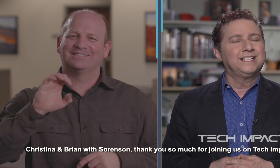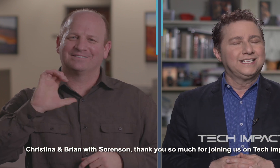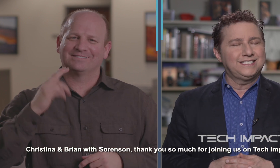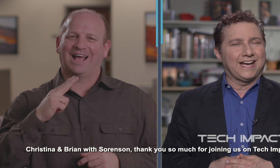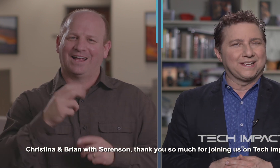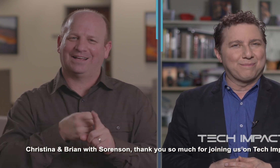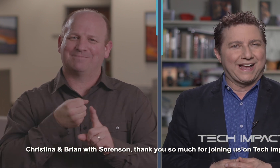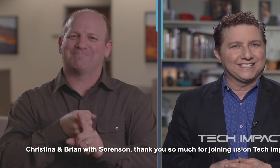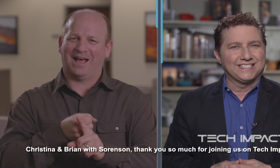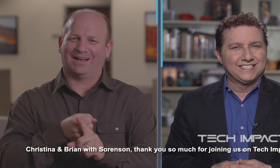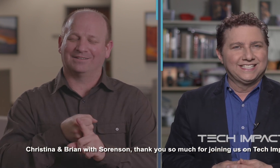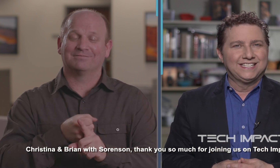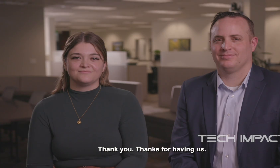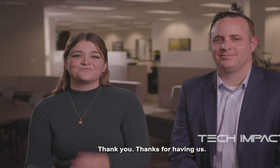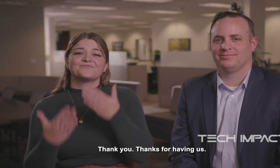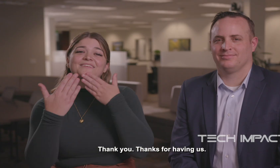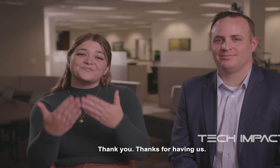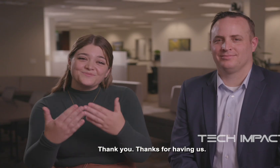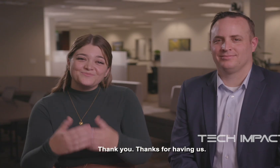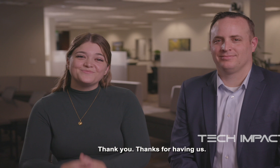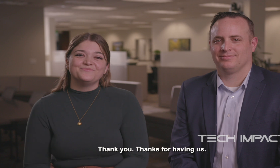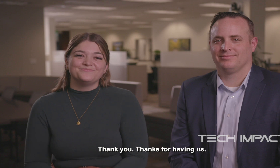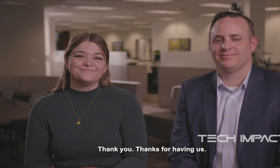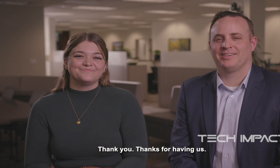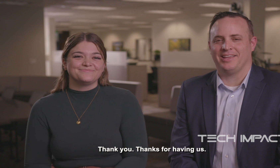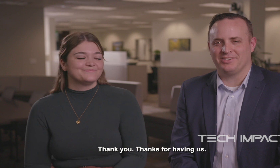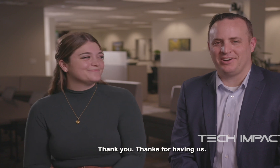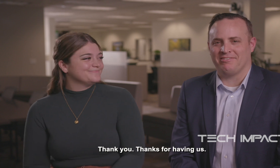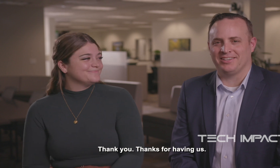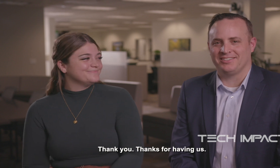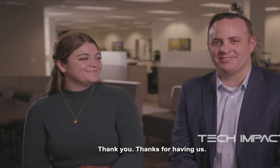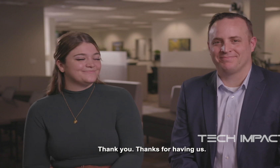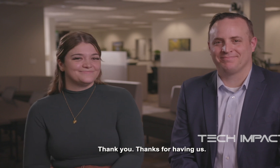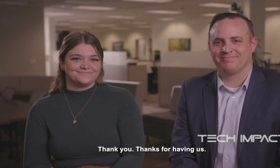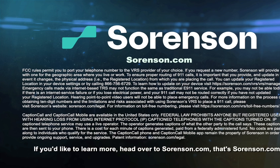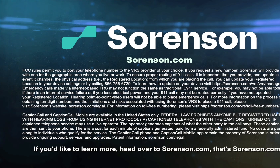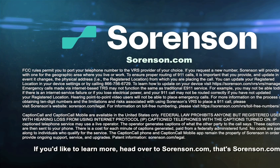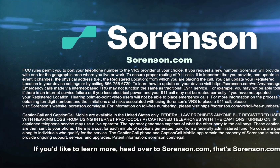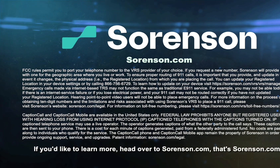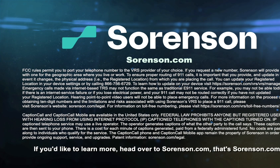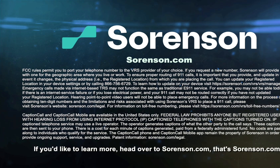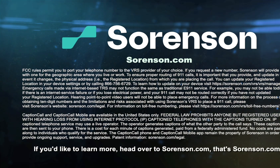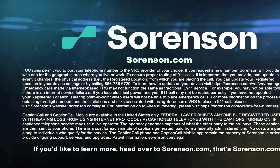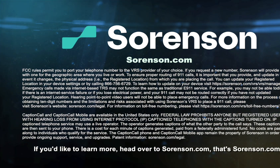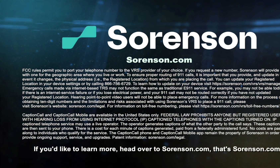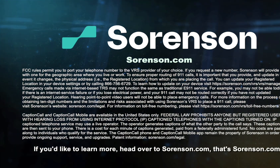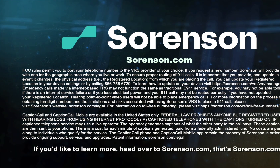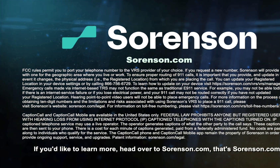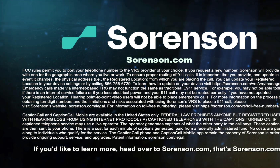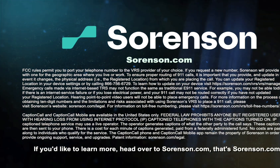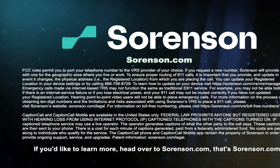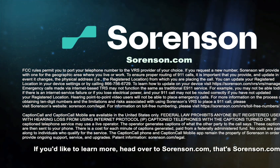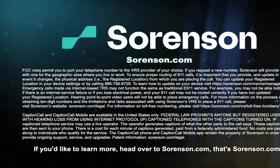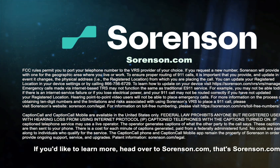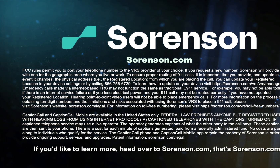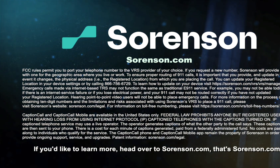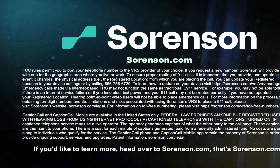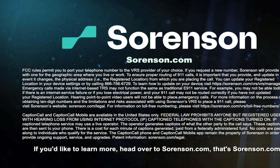Tech Impact. Thank you. Thanks for having us. If you'd like to learn more, head over to Sorenson